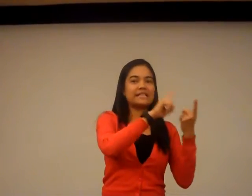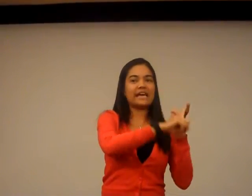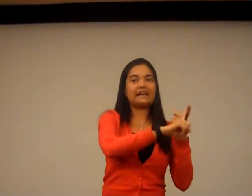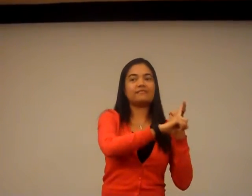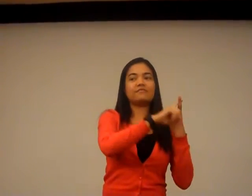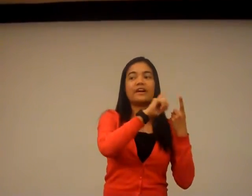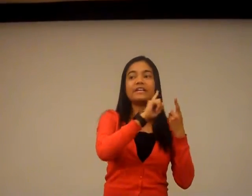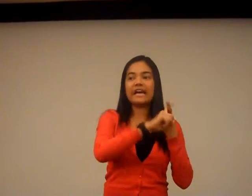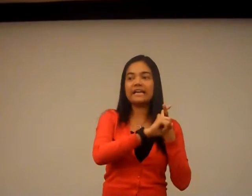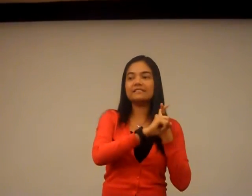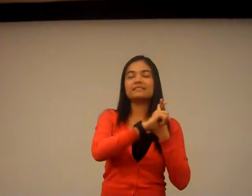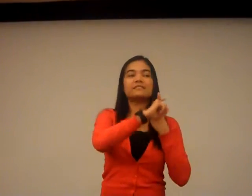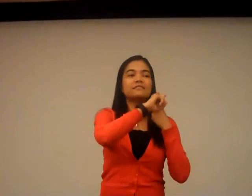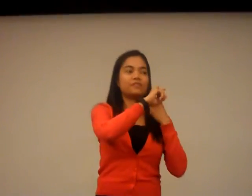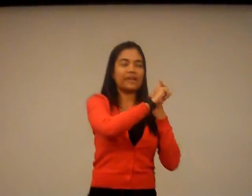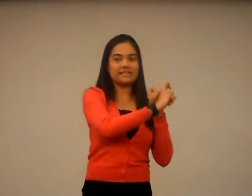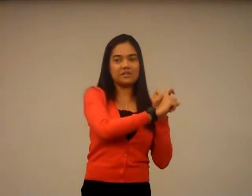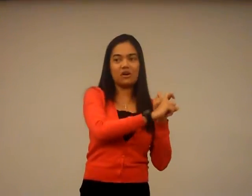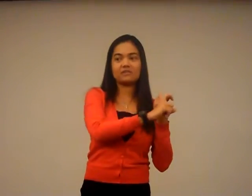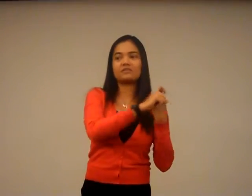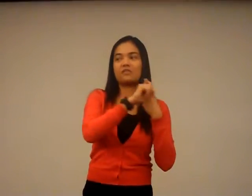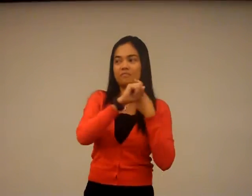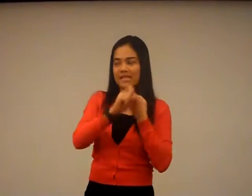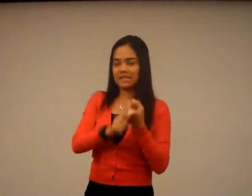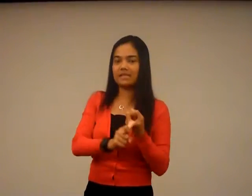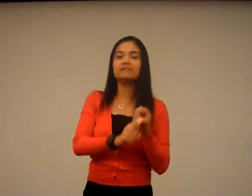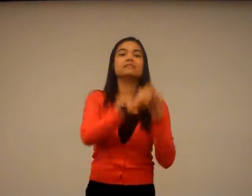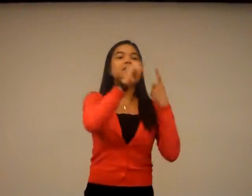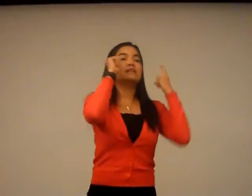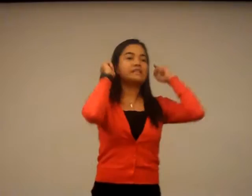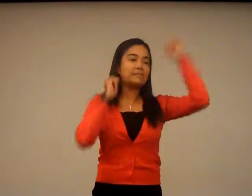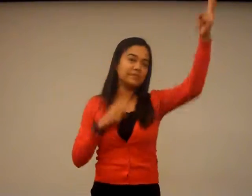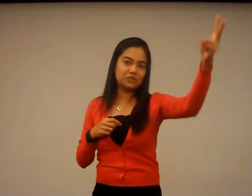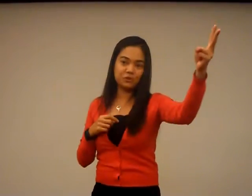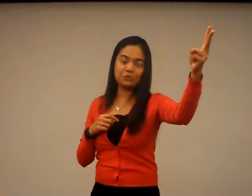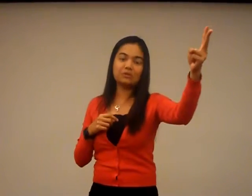SBCA. Very nice for cats and dogs from Malaysia. Number two,